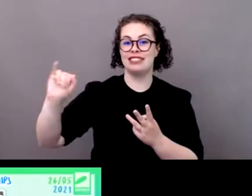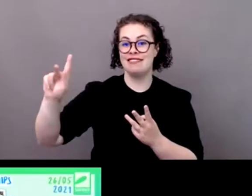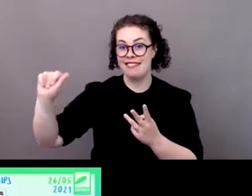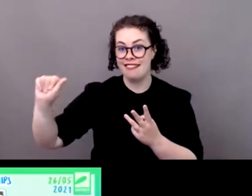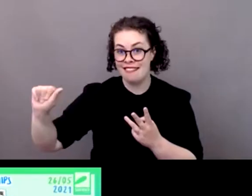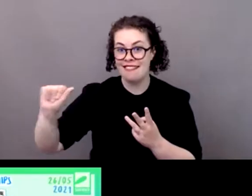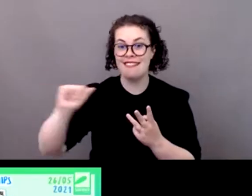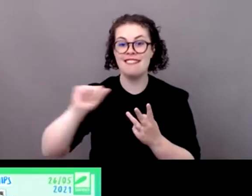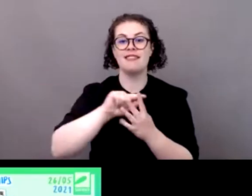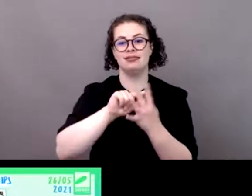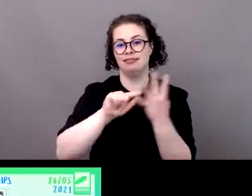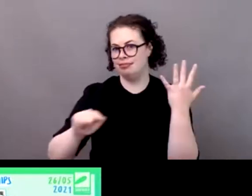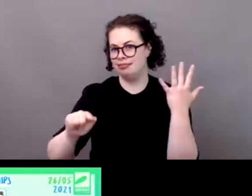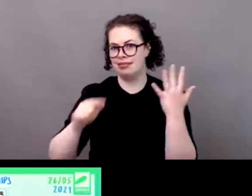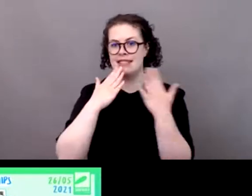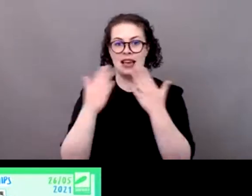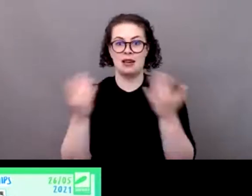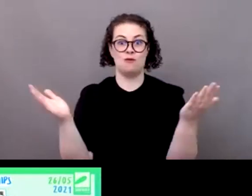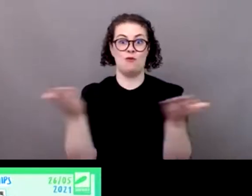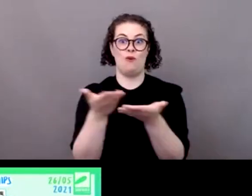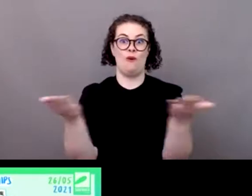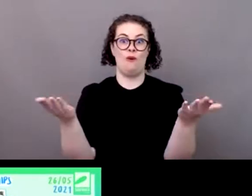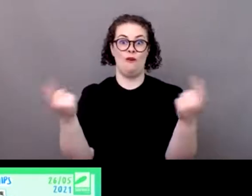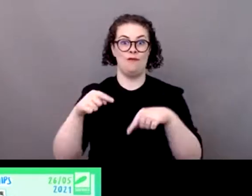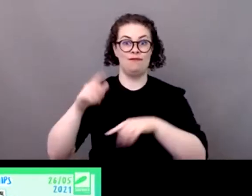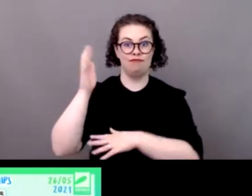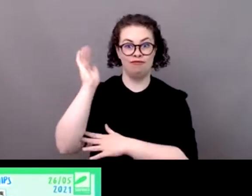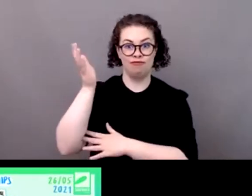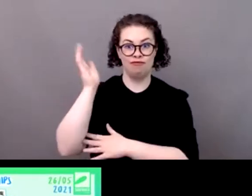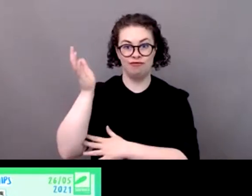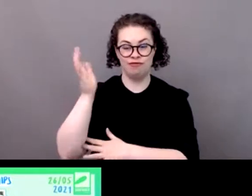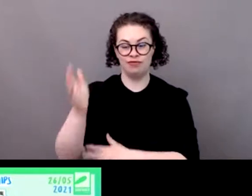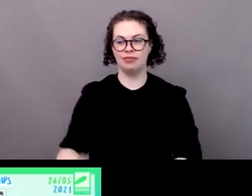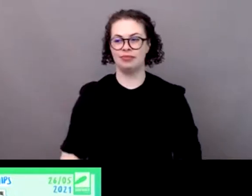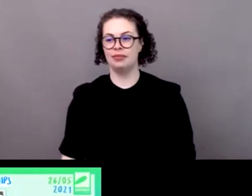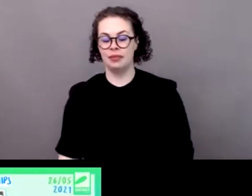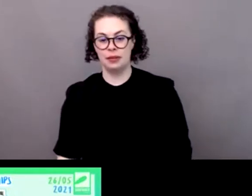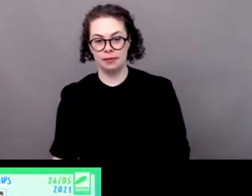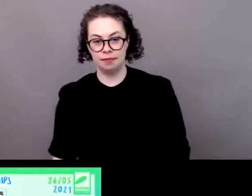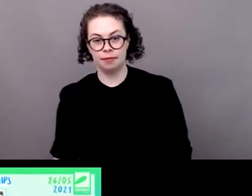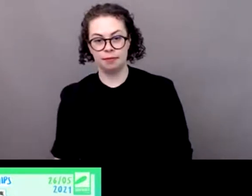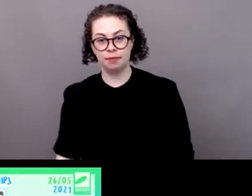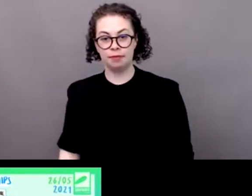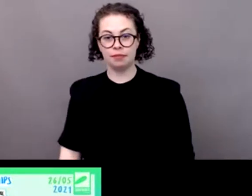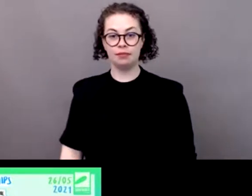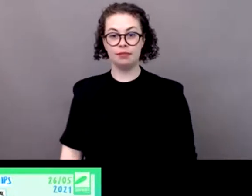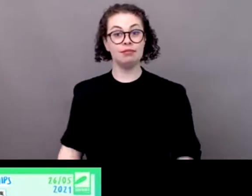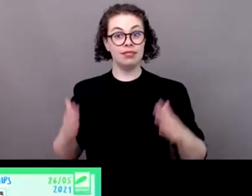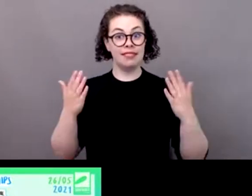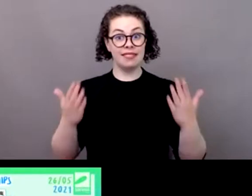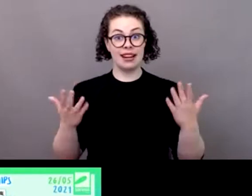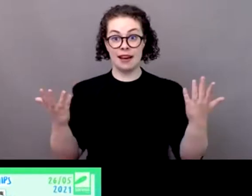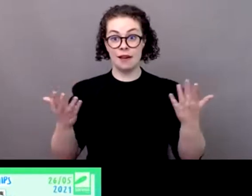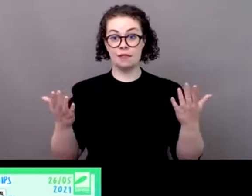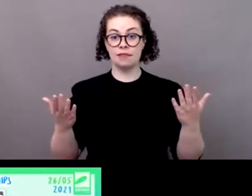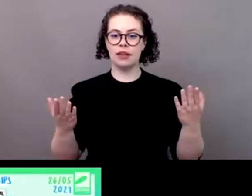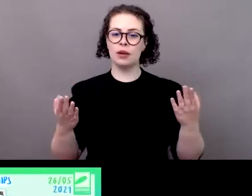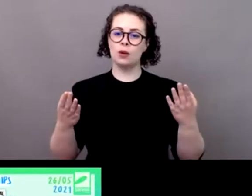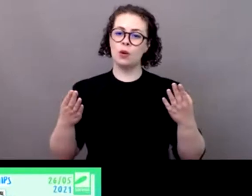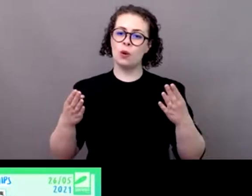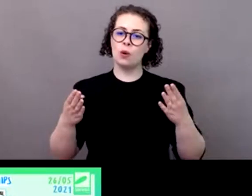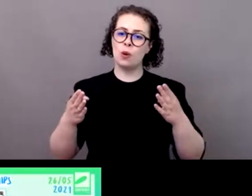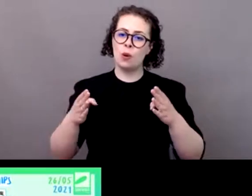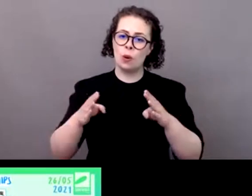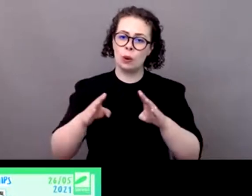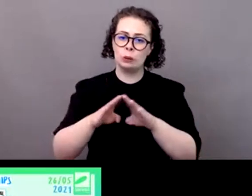we will we will move on uh to the closing speech yeah it's a bit sad to